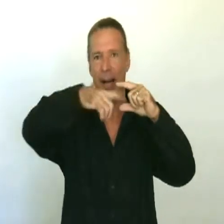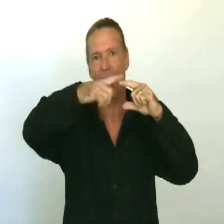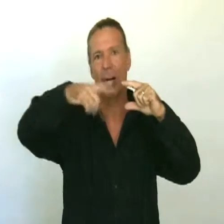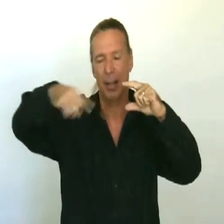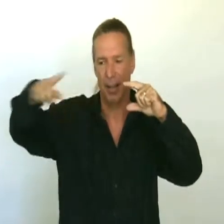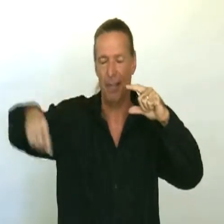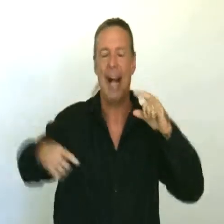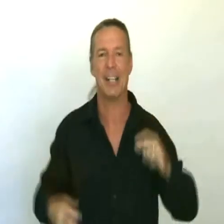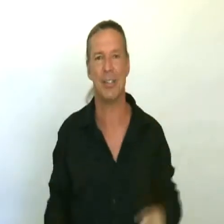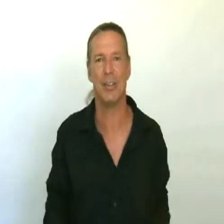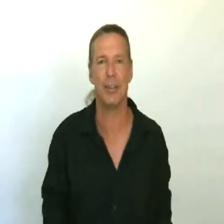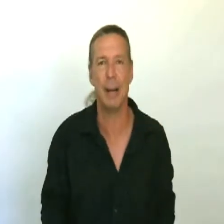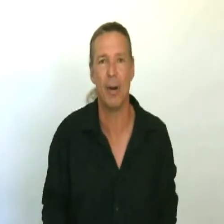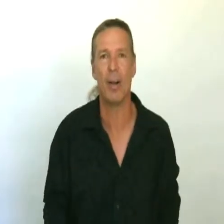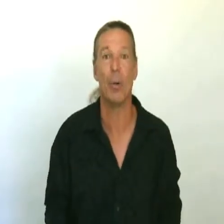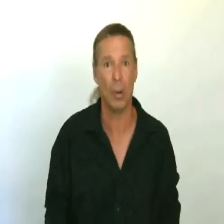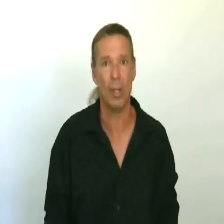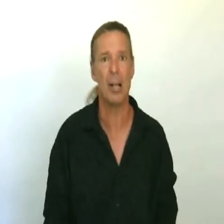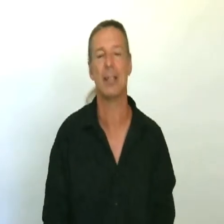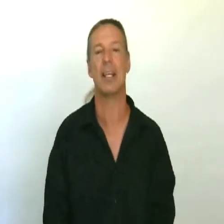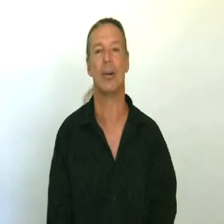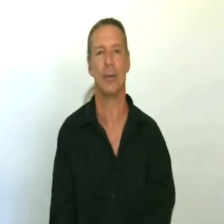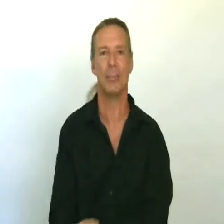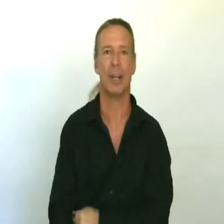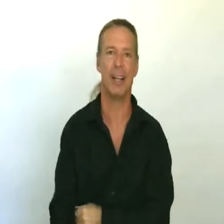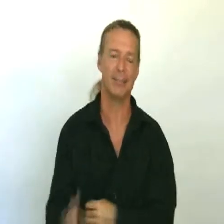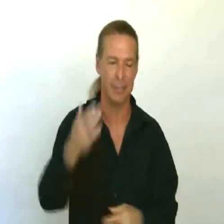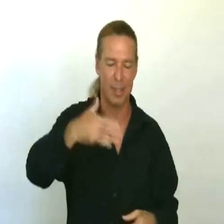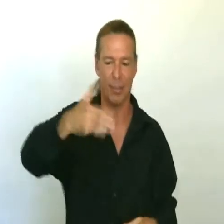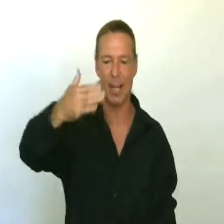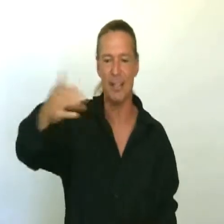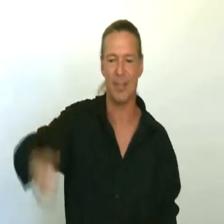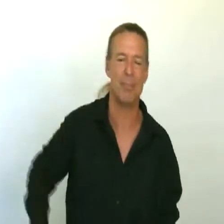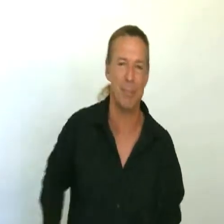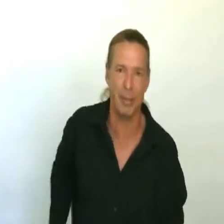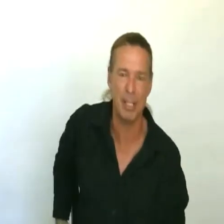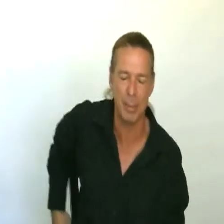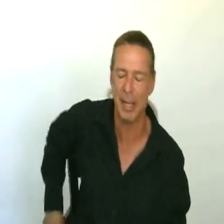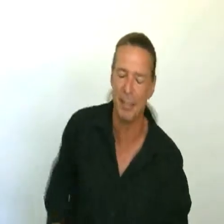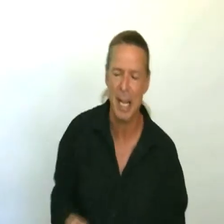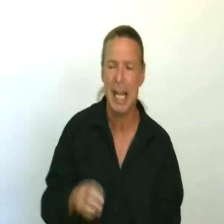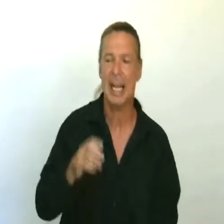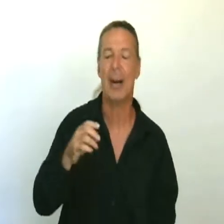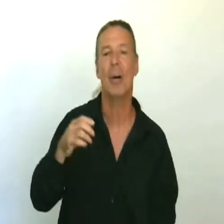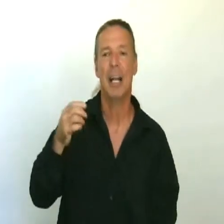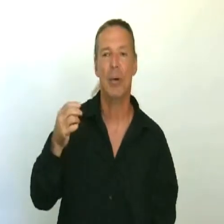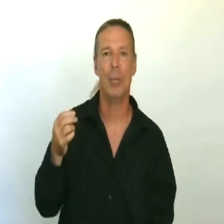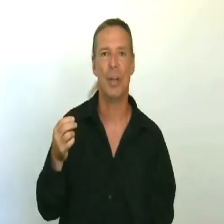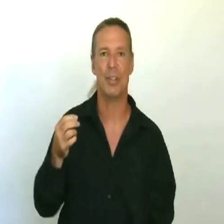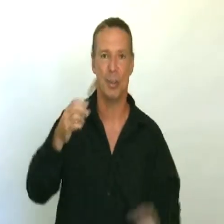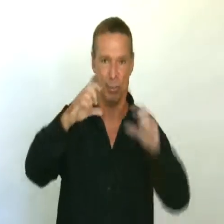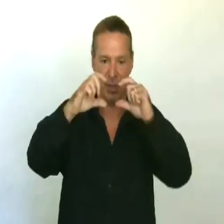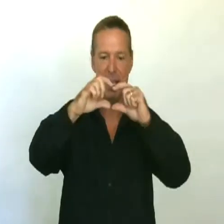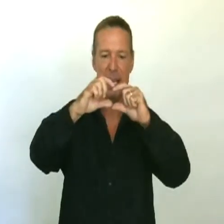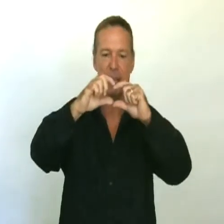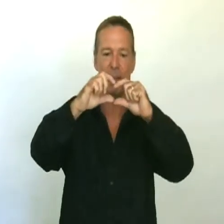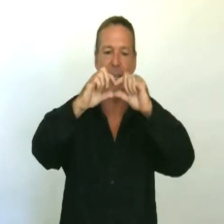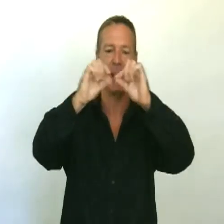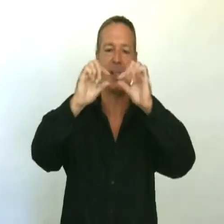of how fast your vibrato will oscillate or the rates, you know, beats per minute. Now, there's, if you, let's